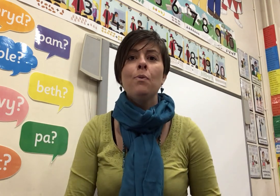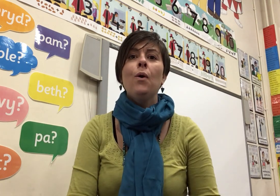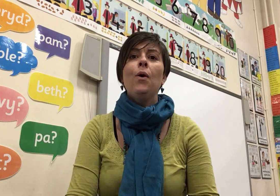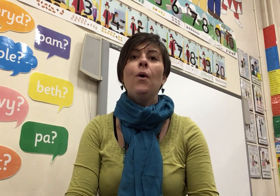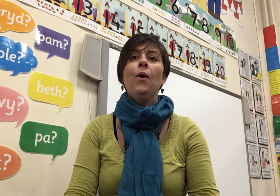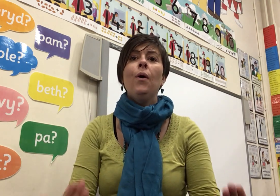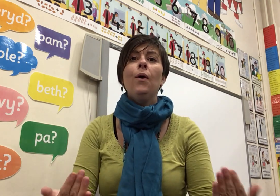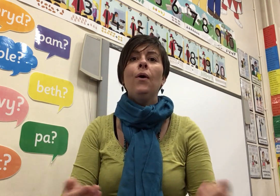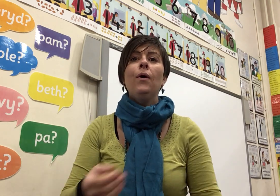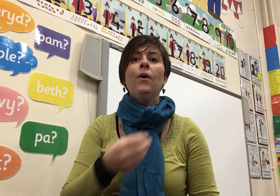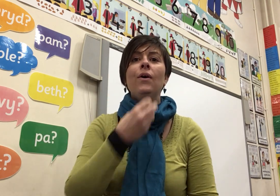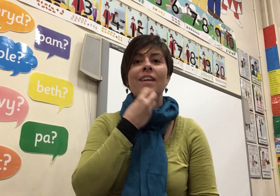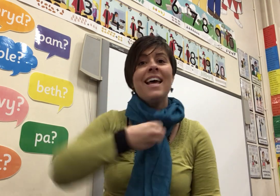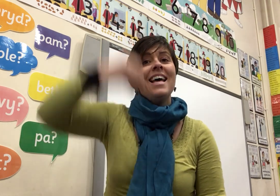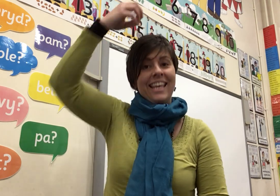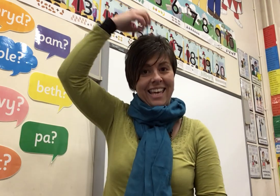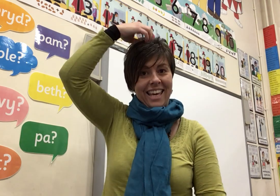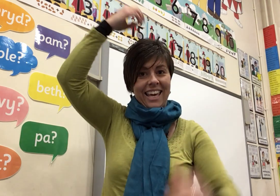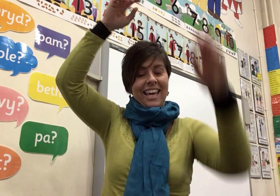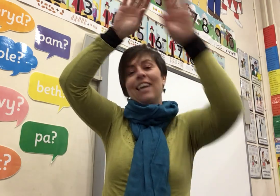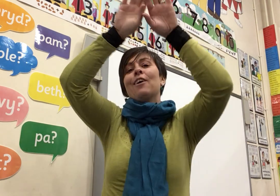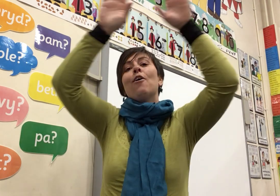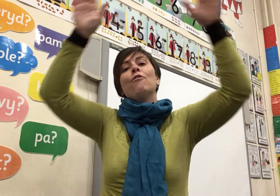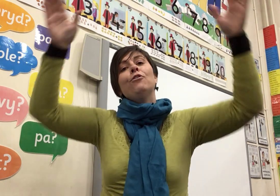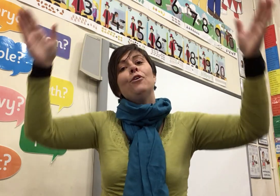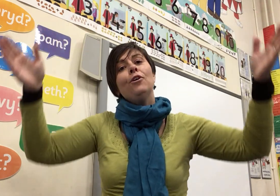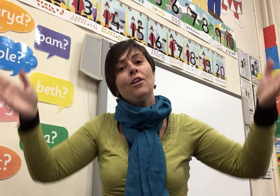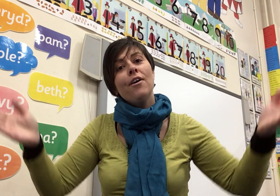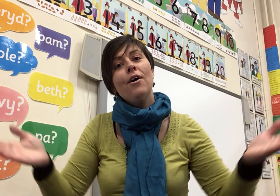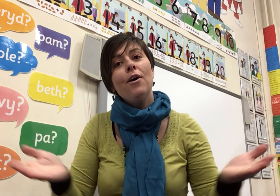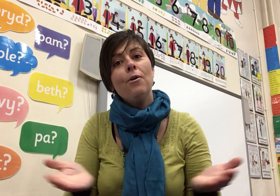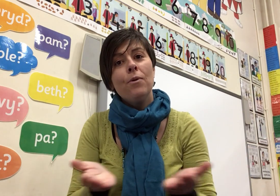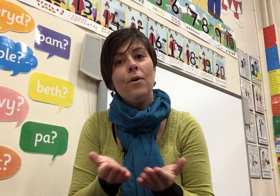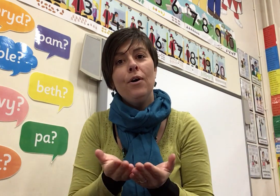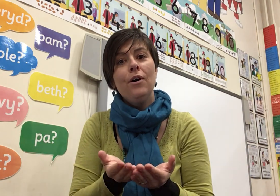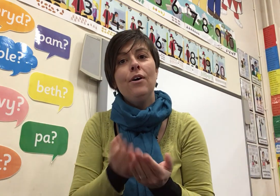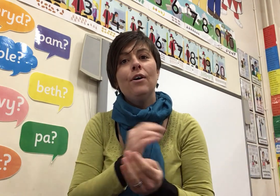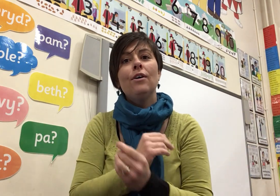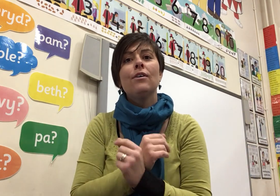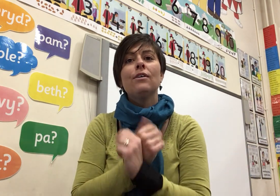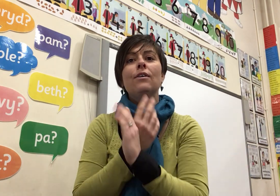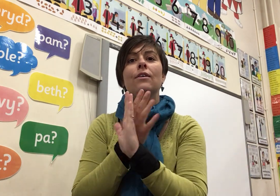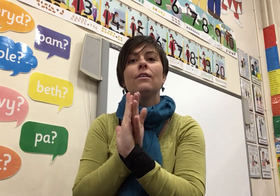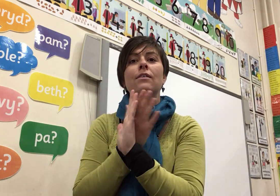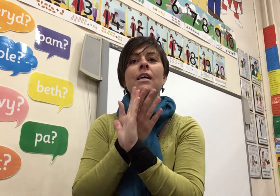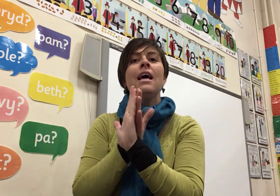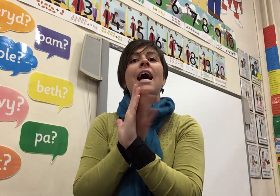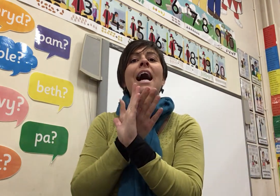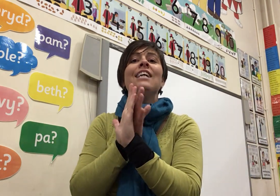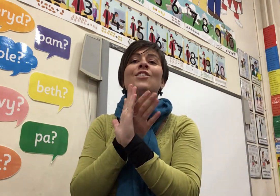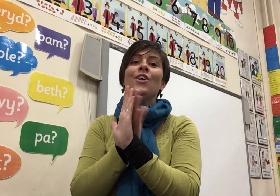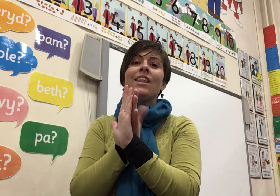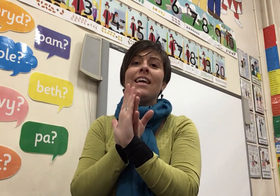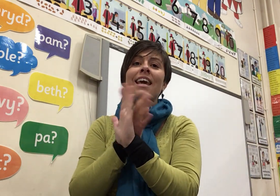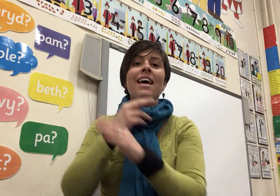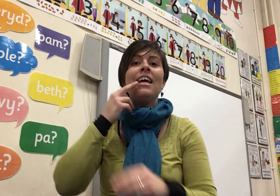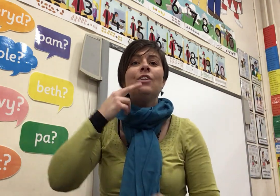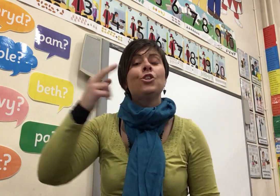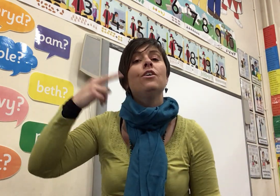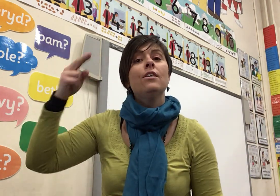born King of all the world And all the angels